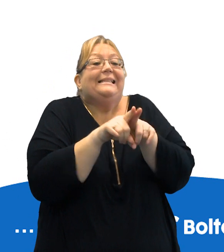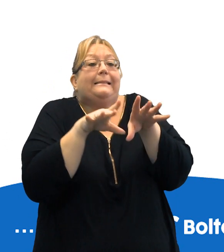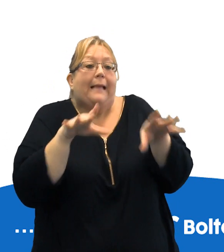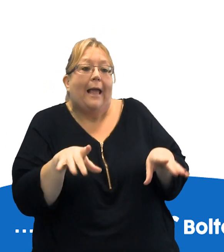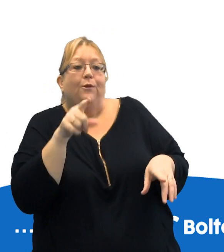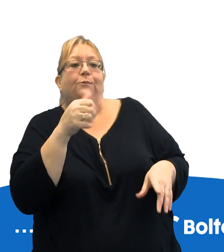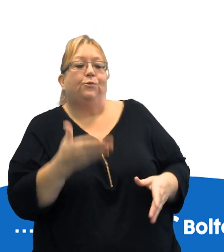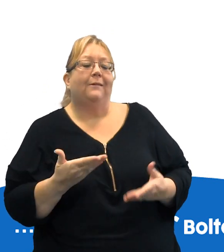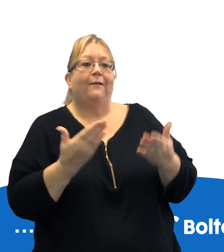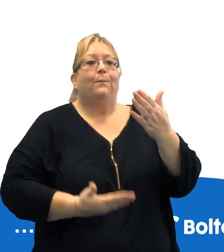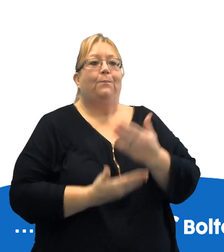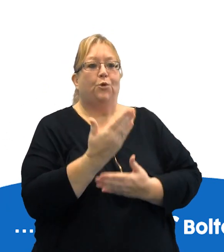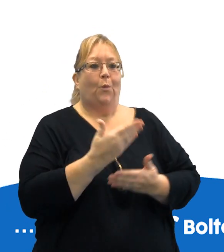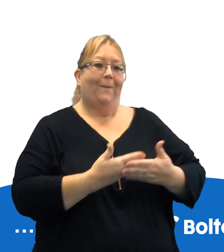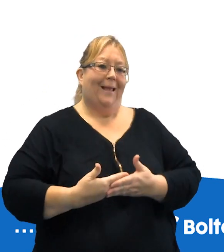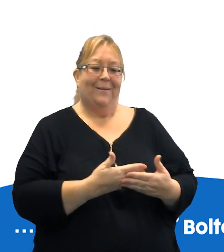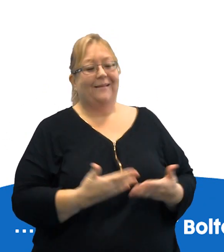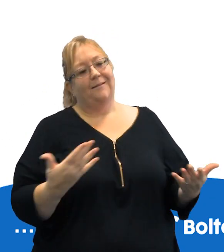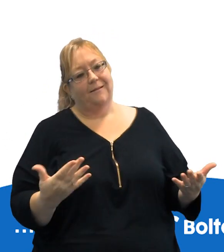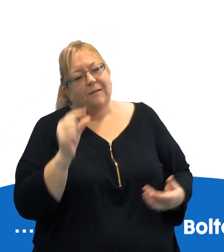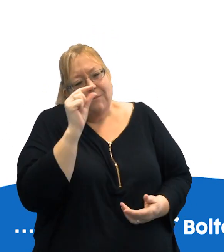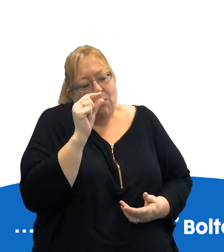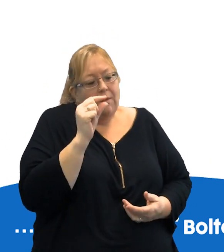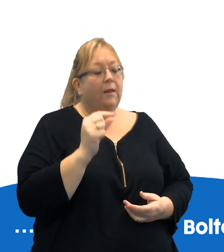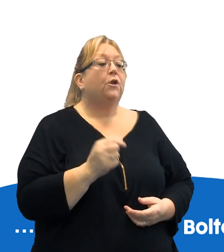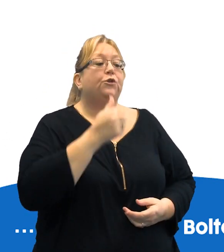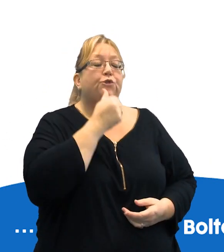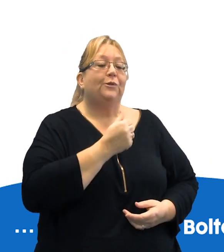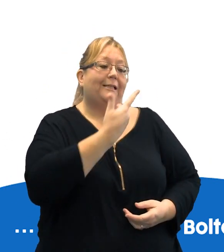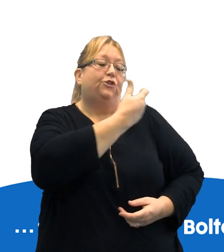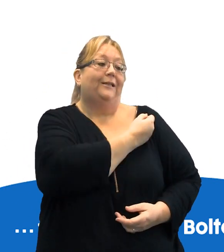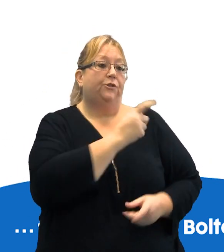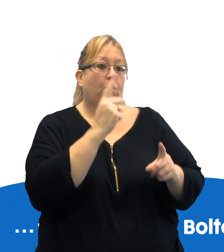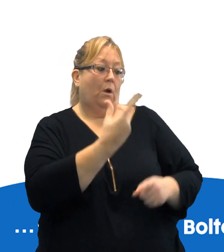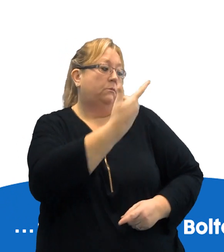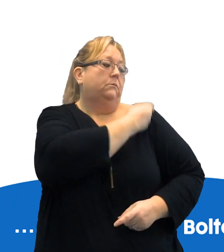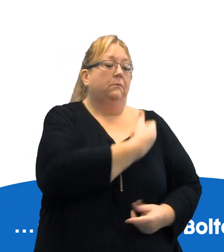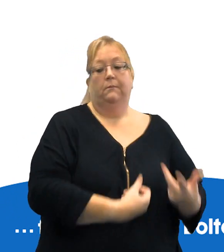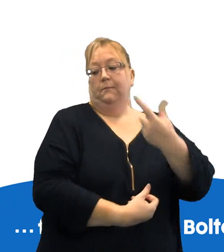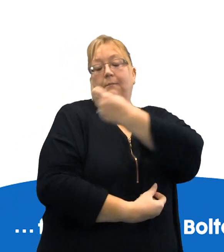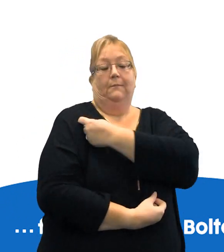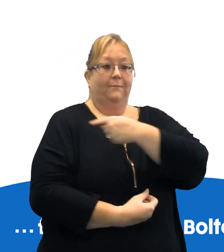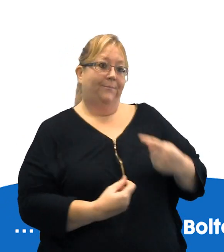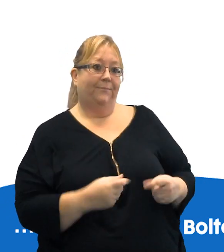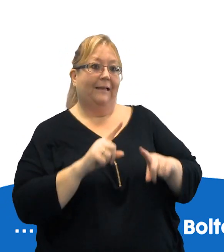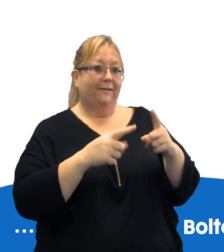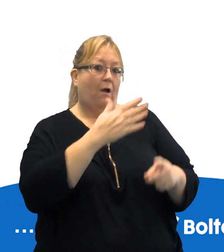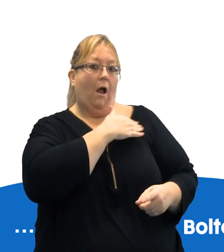needles that we use for newborn babies. Usually each injection is given in a different arm. This is because we like to